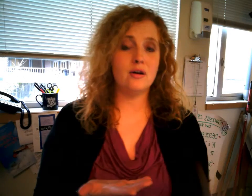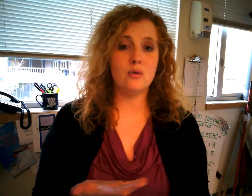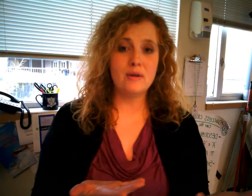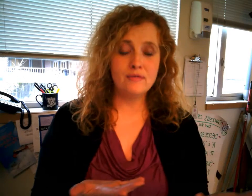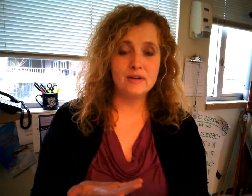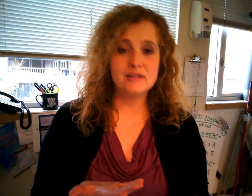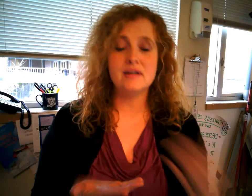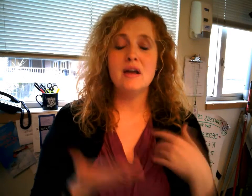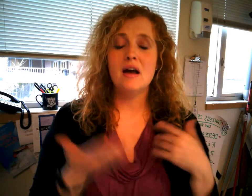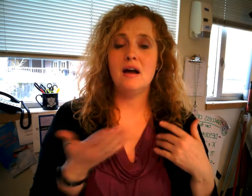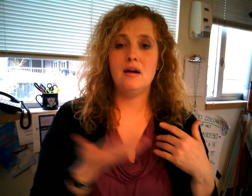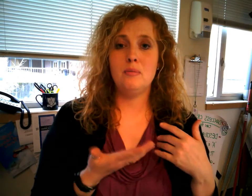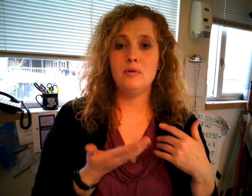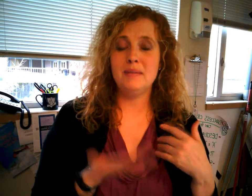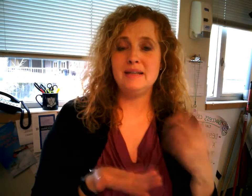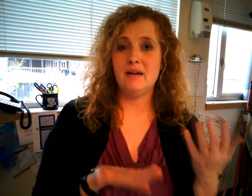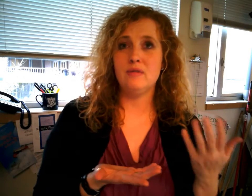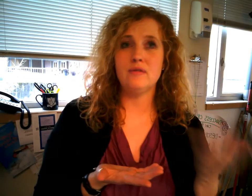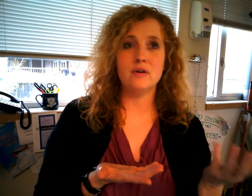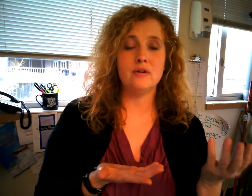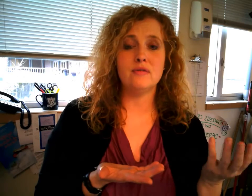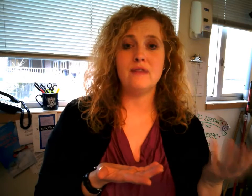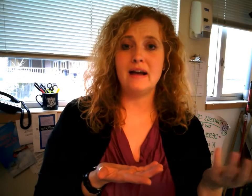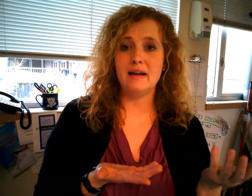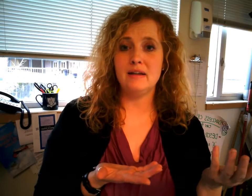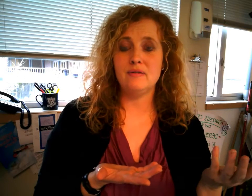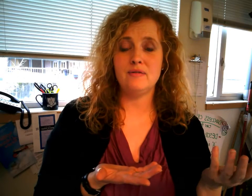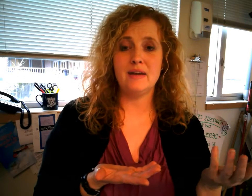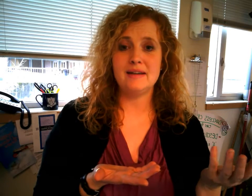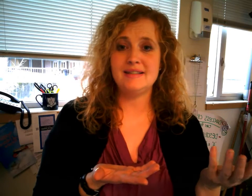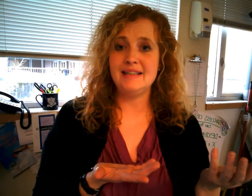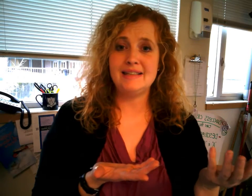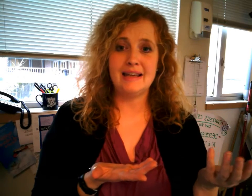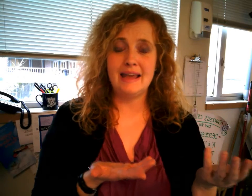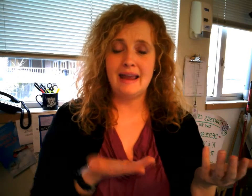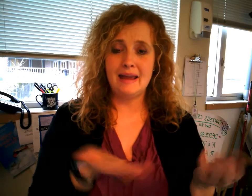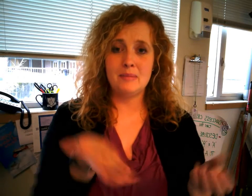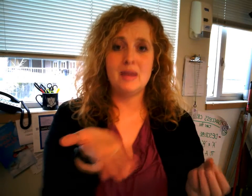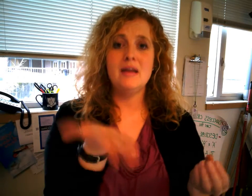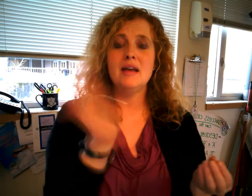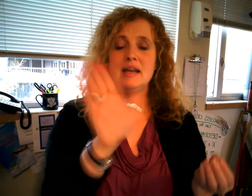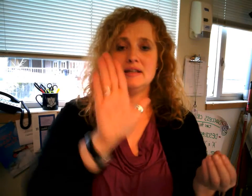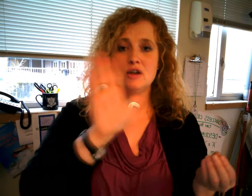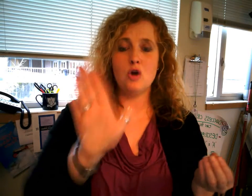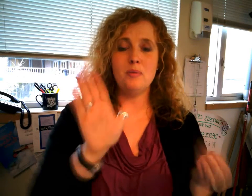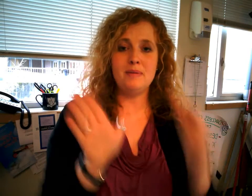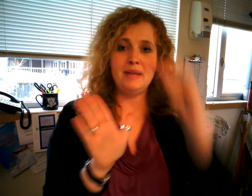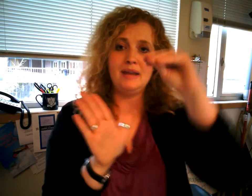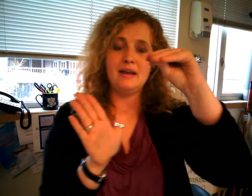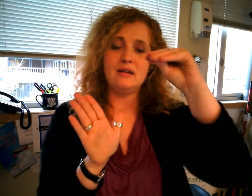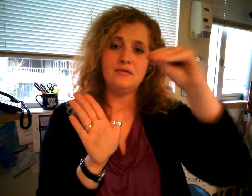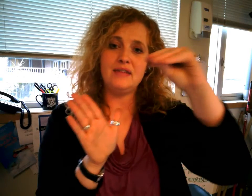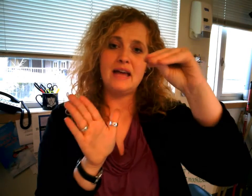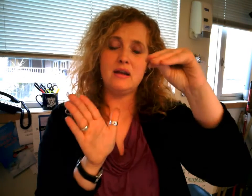reference put me down for five seats at a game it's an open B and a flat O